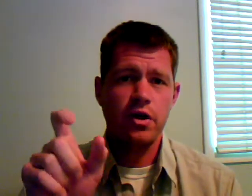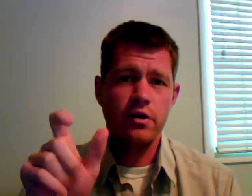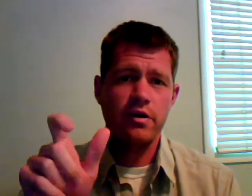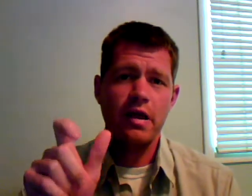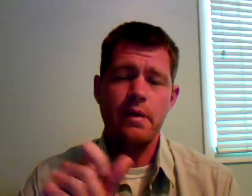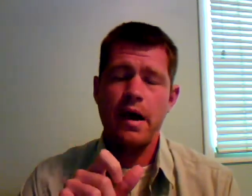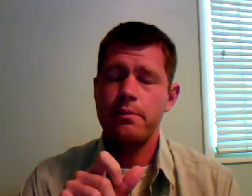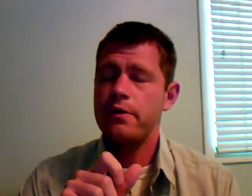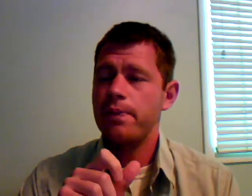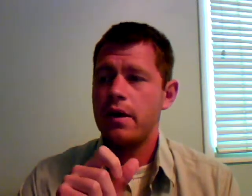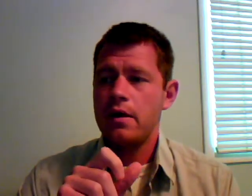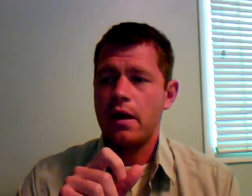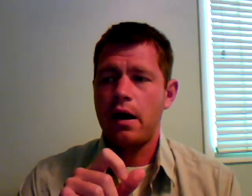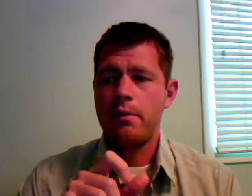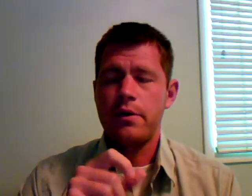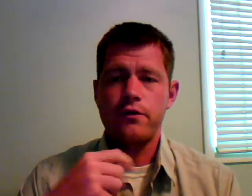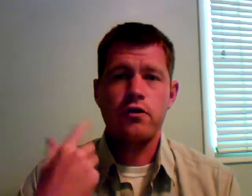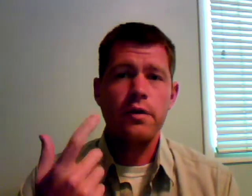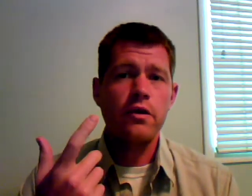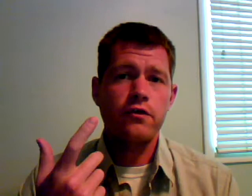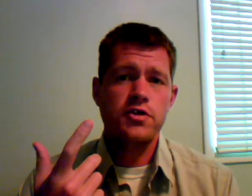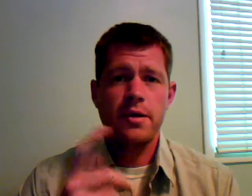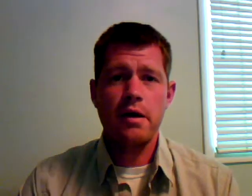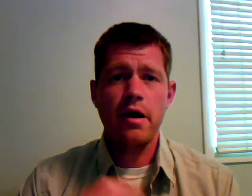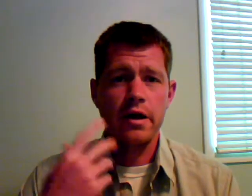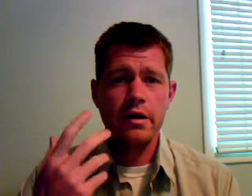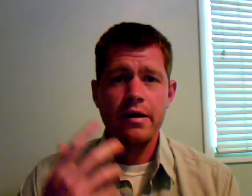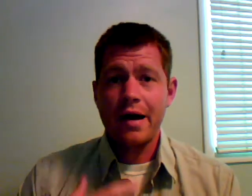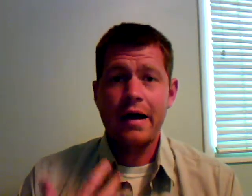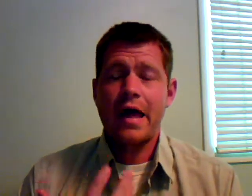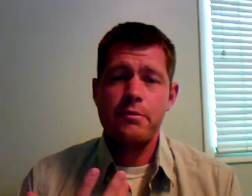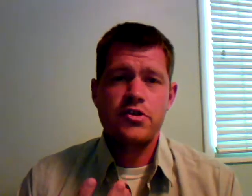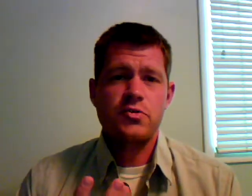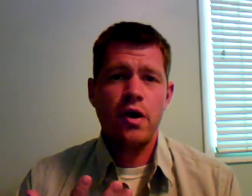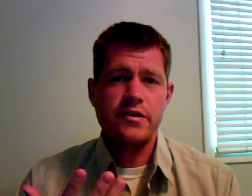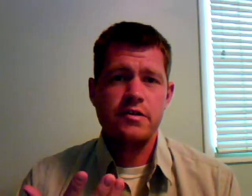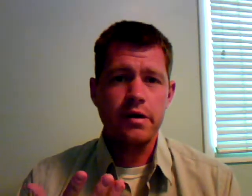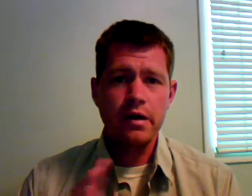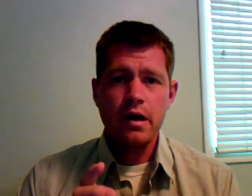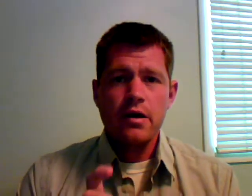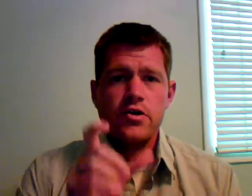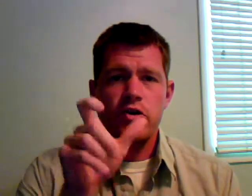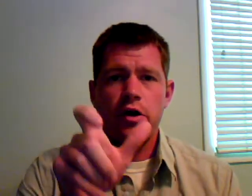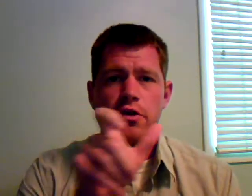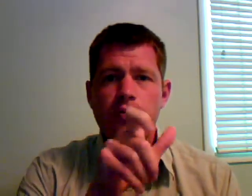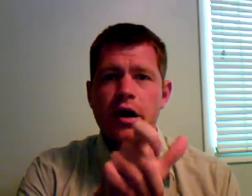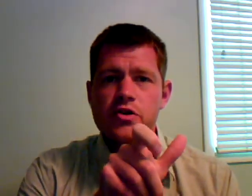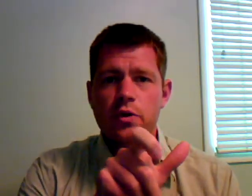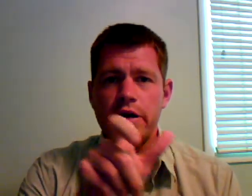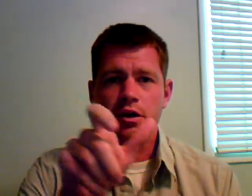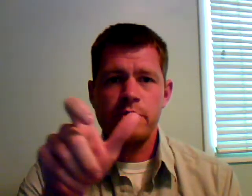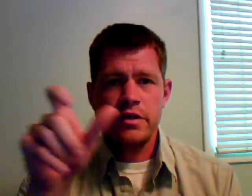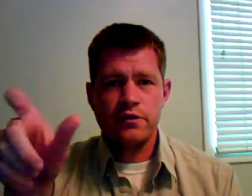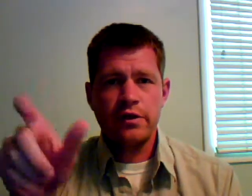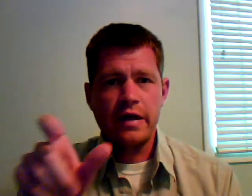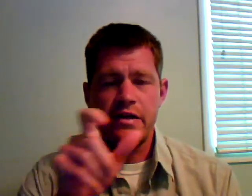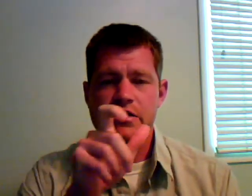you started to think that might happen. But for me, the first time I read it, it came as a surprise to me. So here the plot is working a little bit differently. And